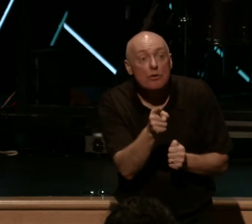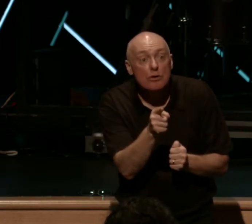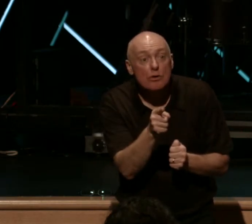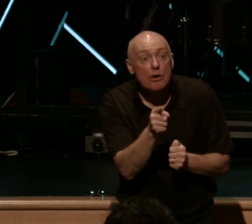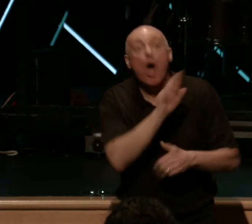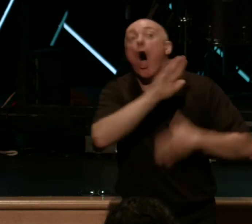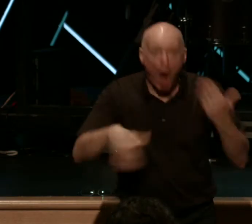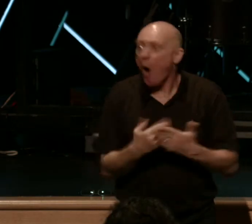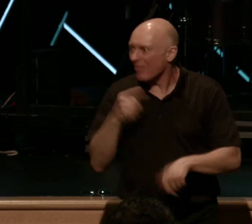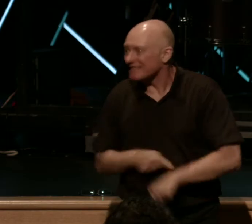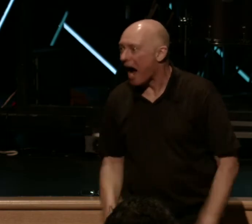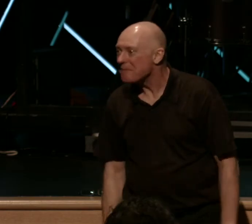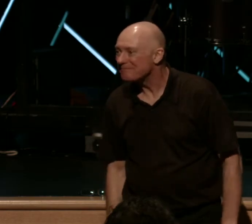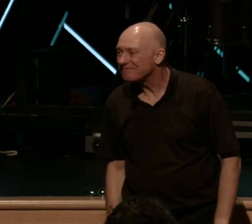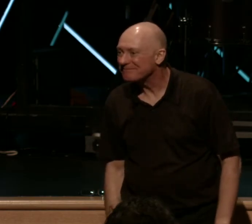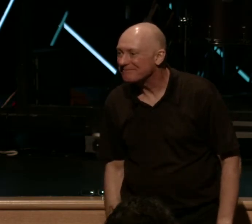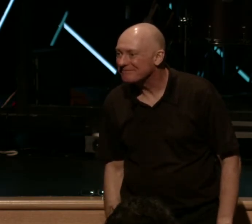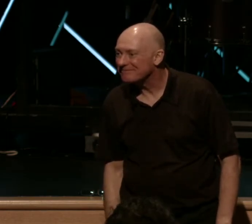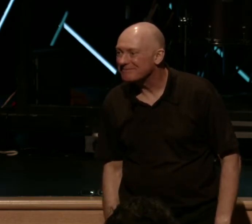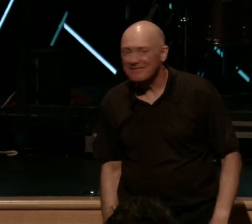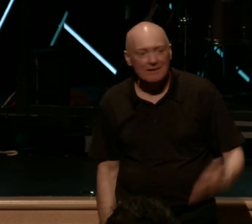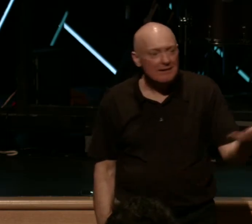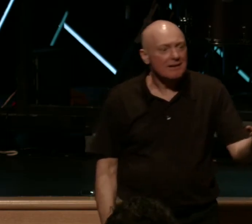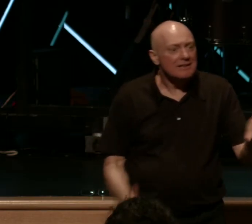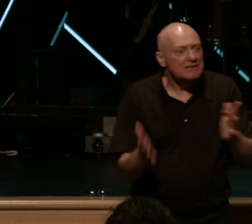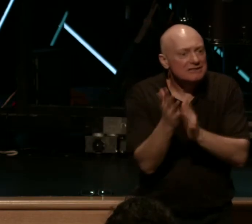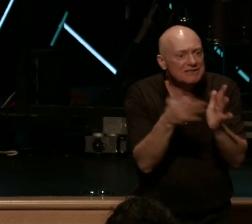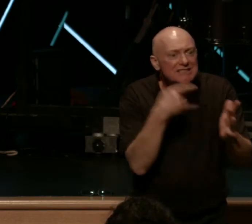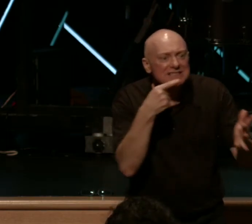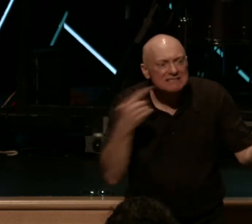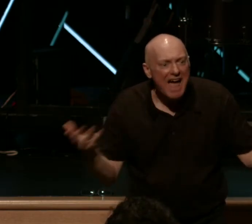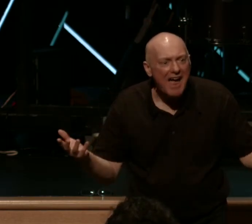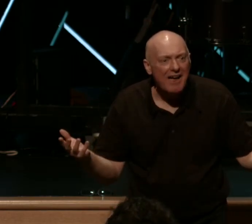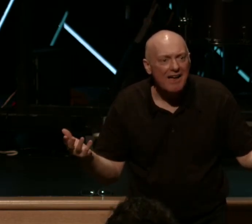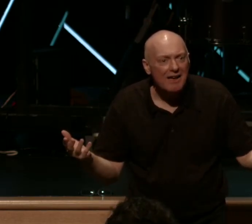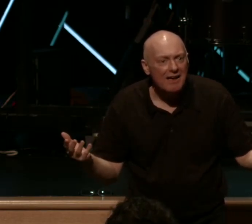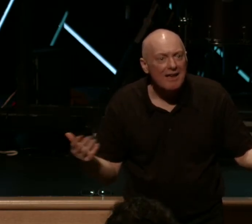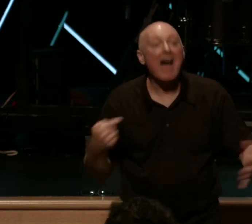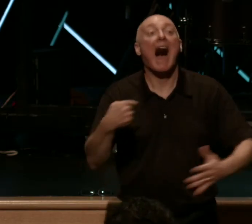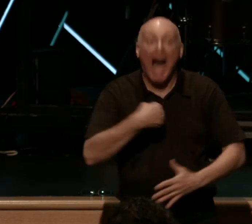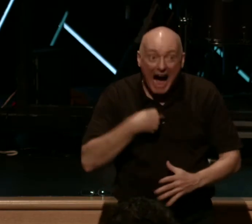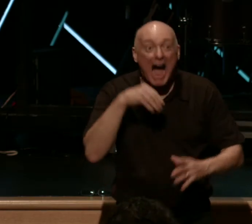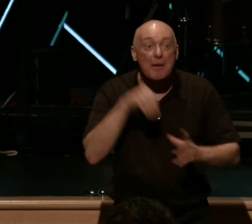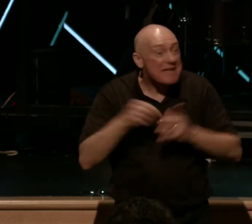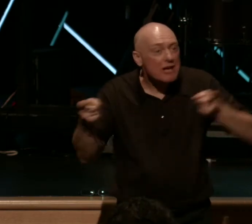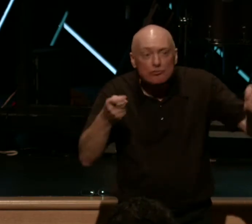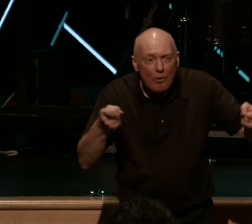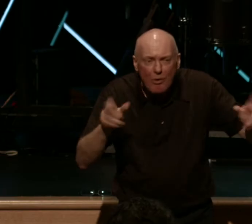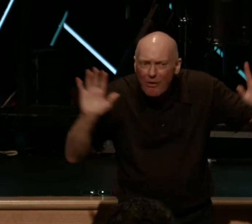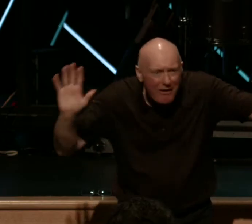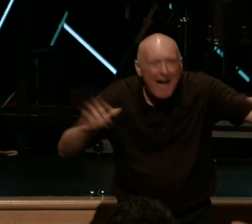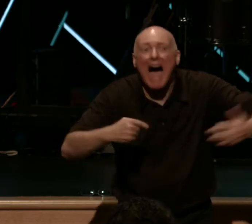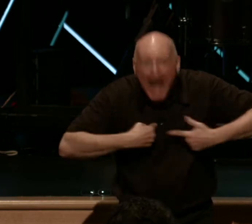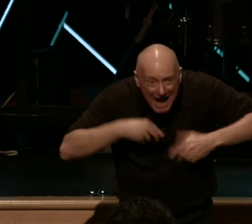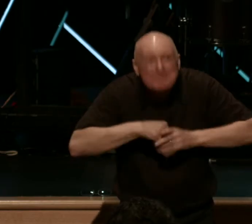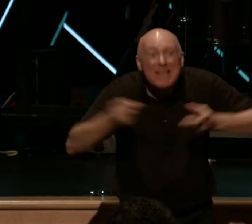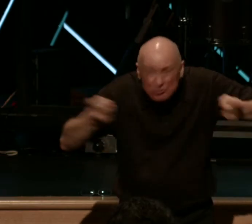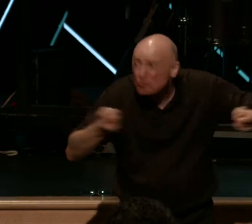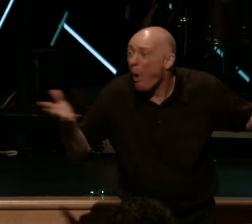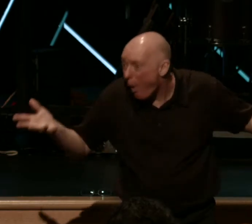All the time. You know what he's saying? I'm in control. Now what he says is, he says there's two ways